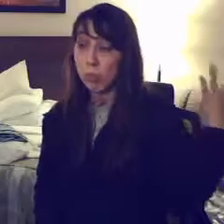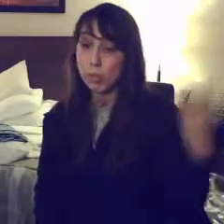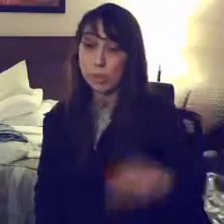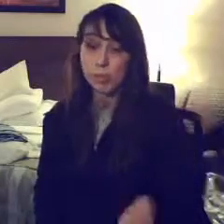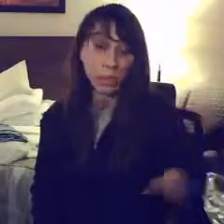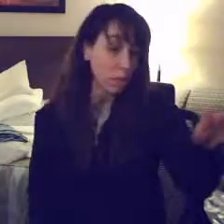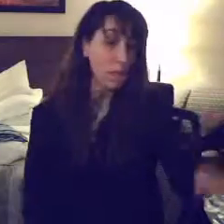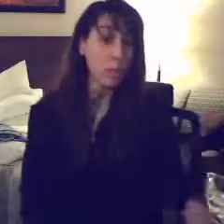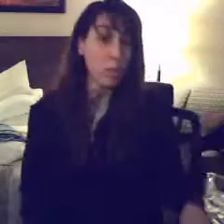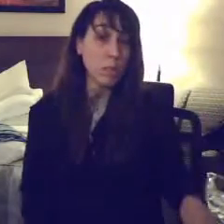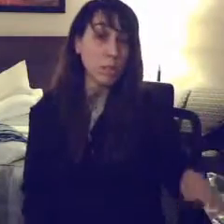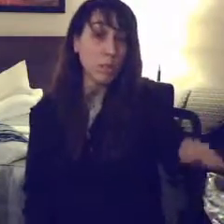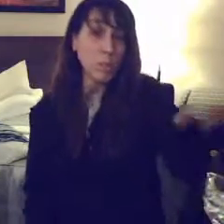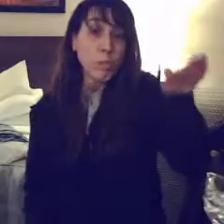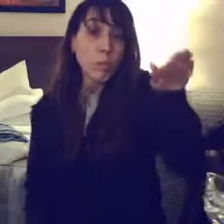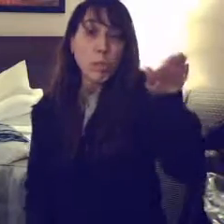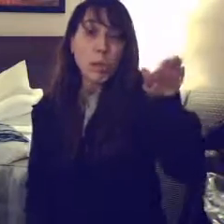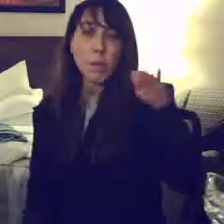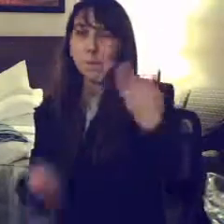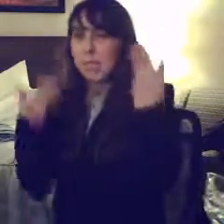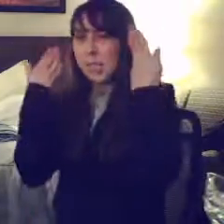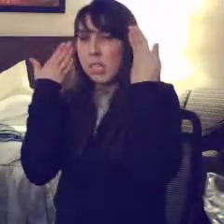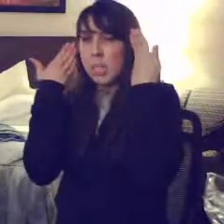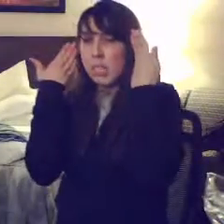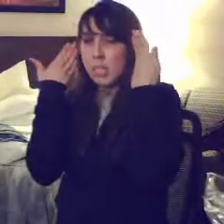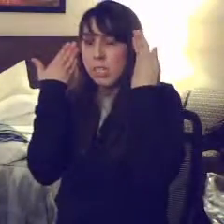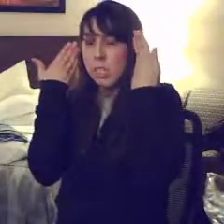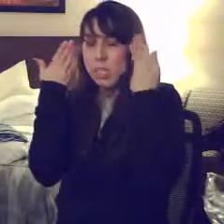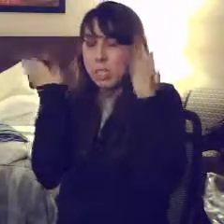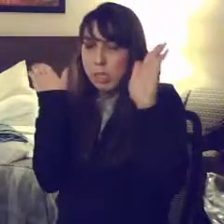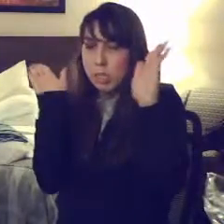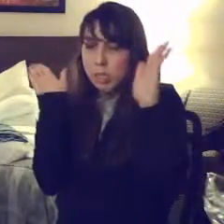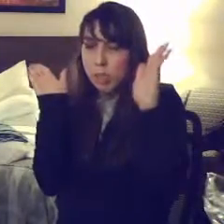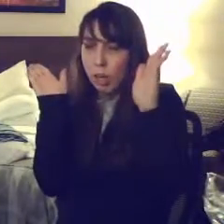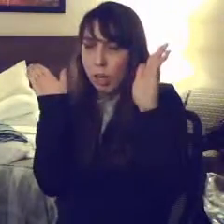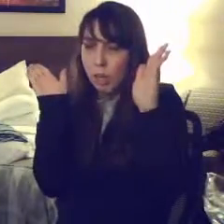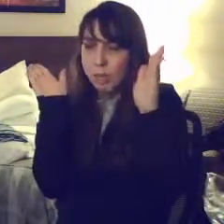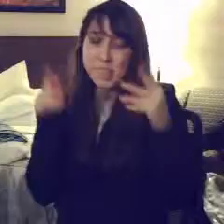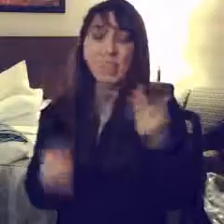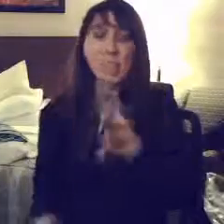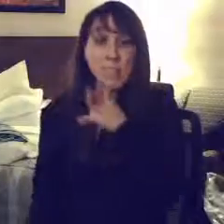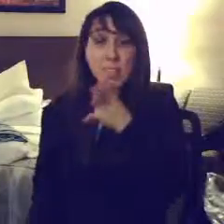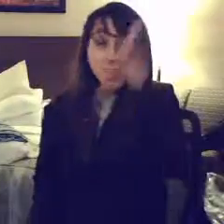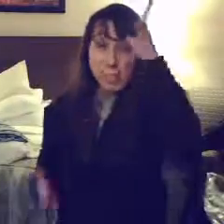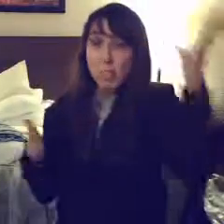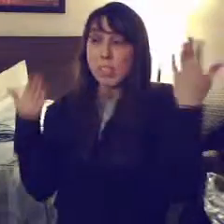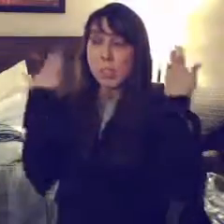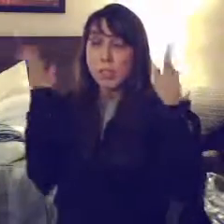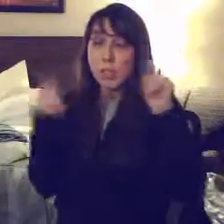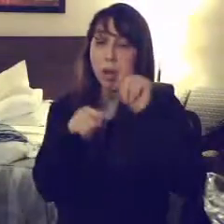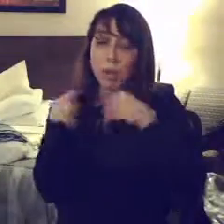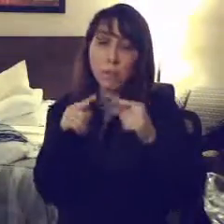Okay, you have one minute left. All products used on tonight's show, go to ABC.com. Keyword, home makeover.